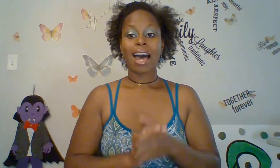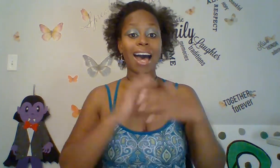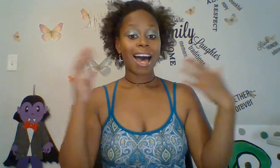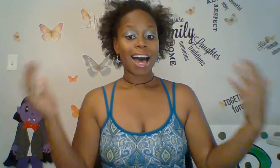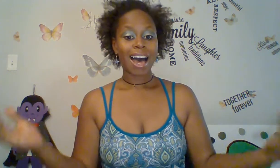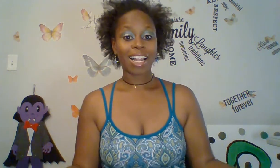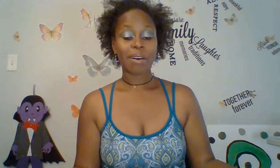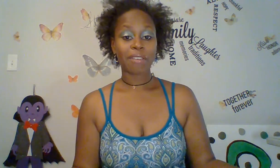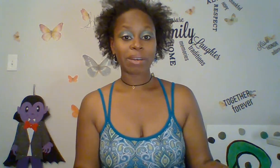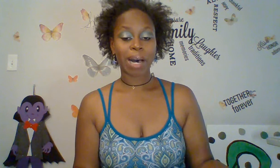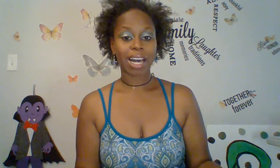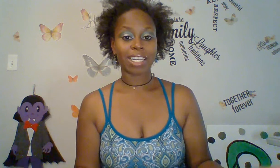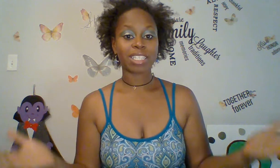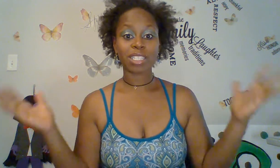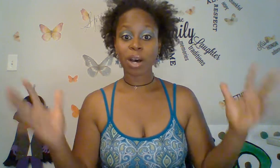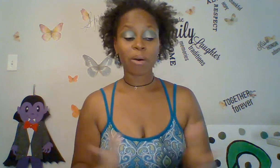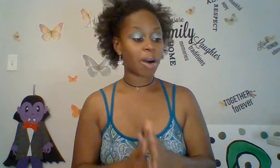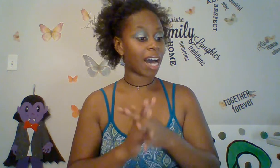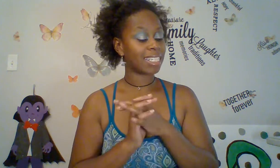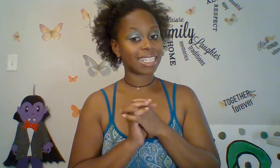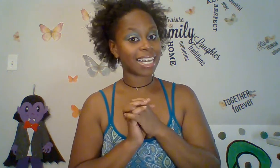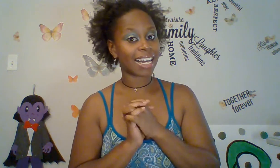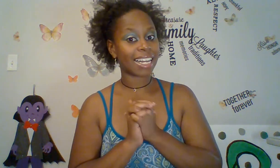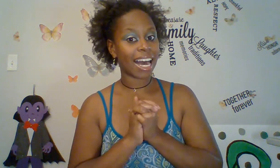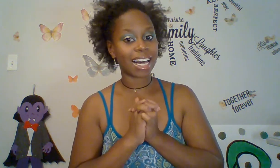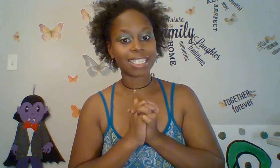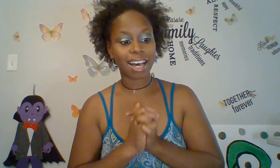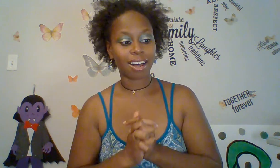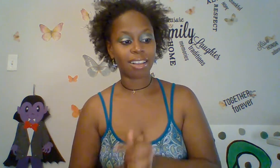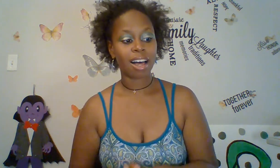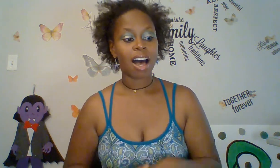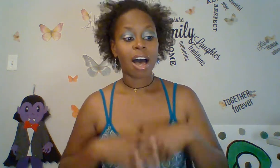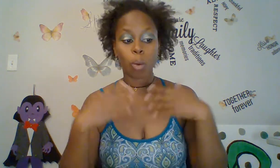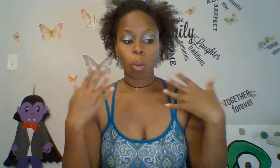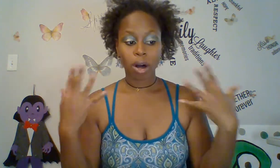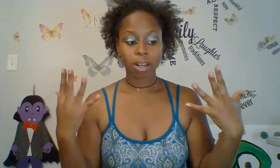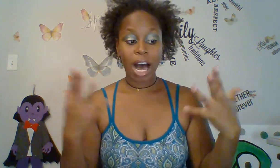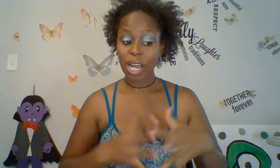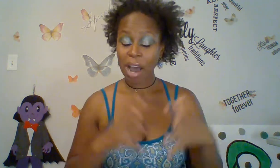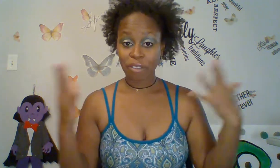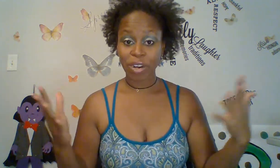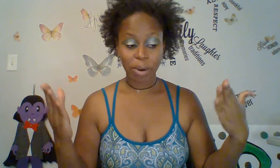Hello, everybody. So, I just said in ASL, hello, everyone.